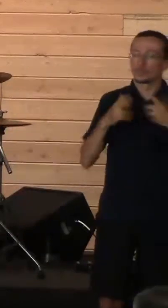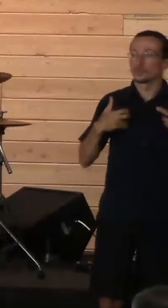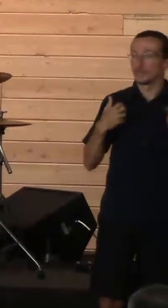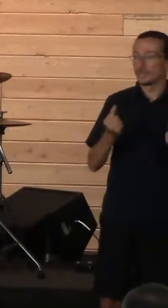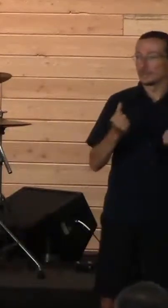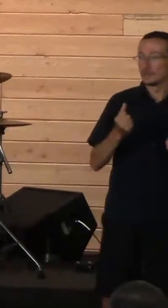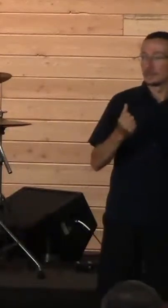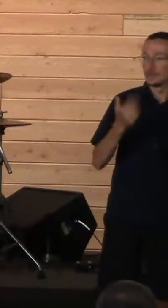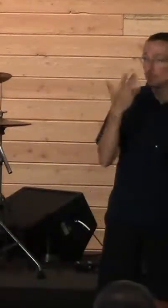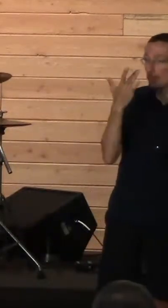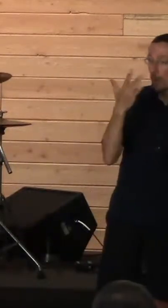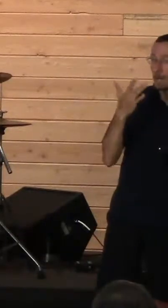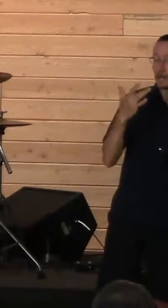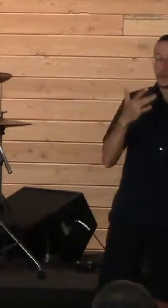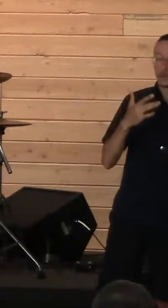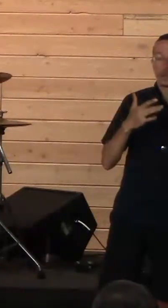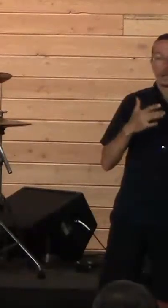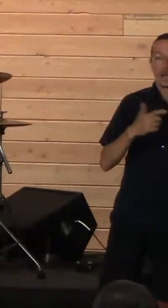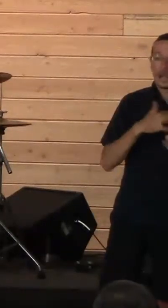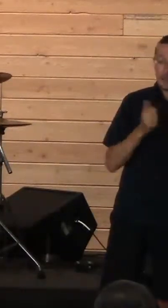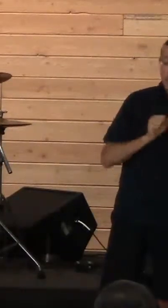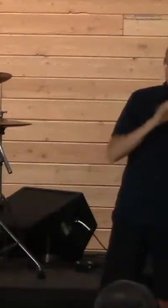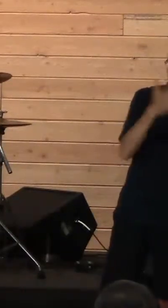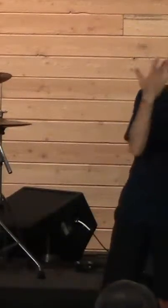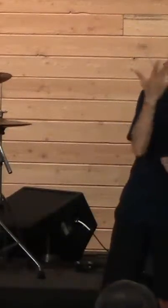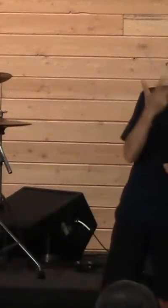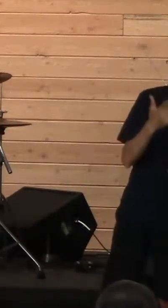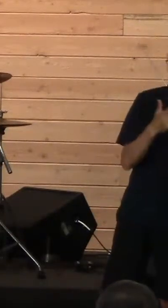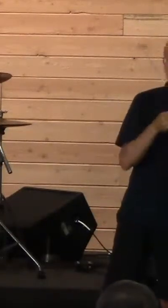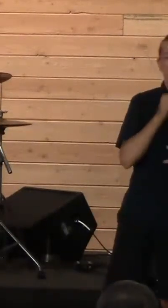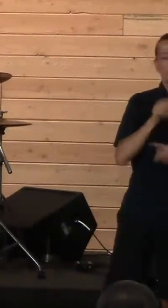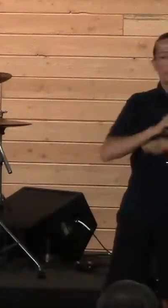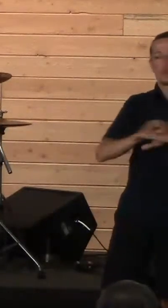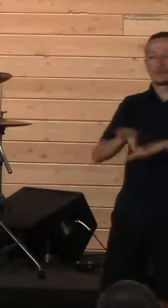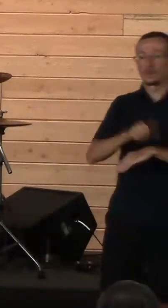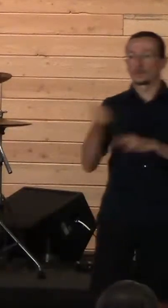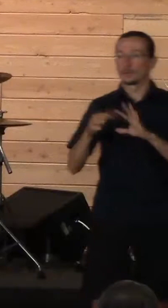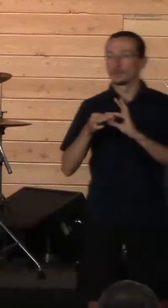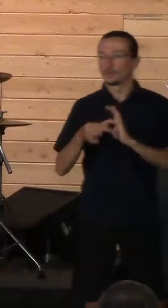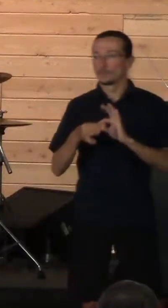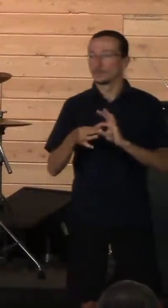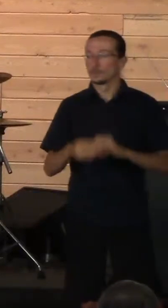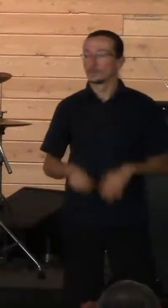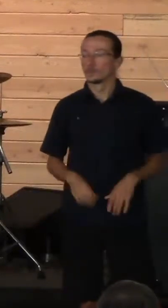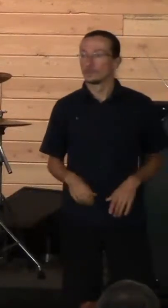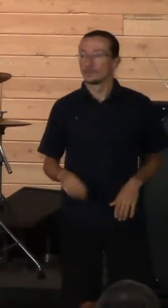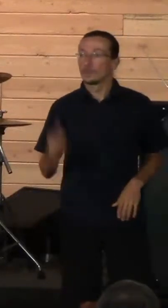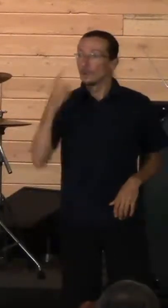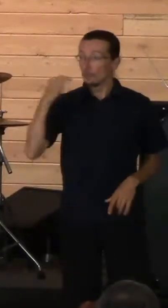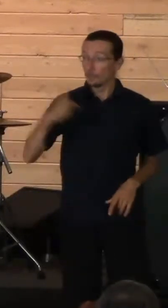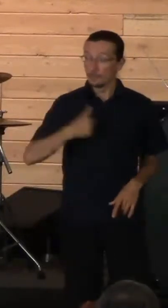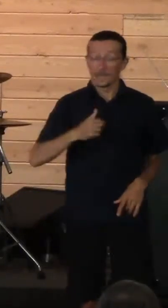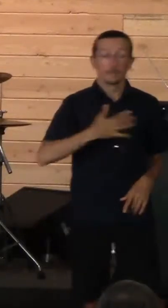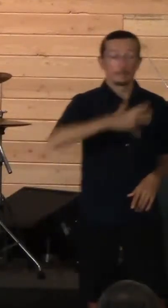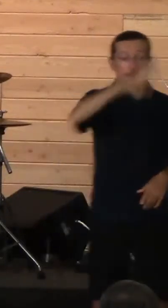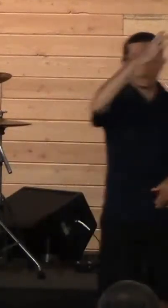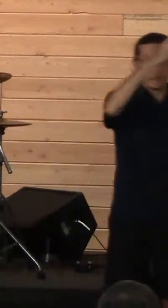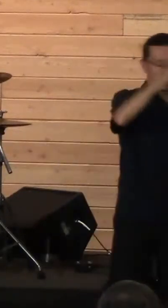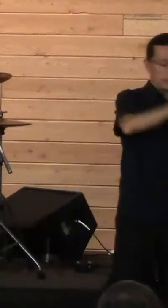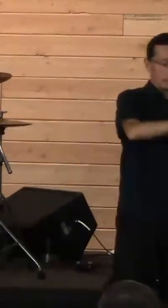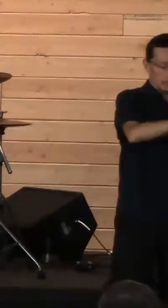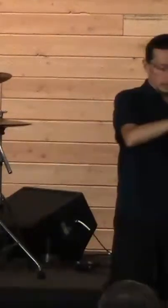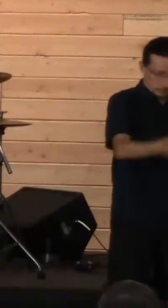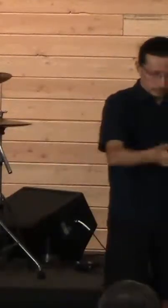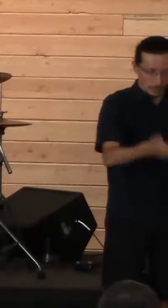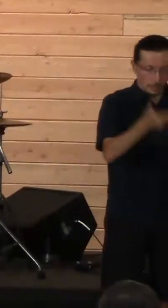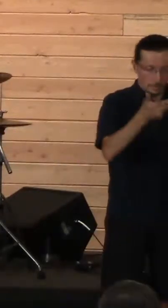relationships. And for me, it took about five years after my dad's death to realize that I needed that